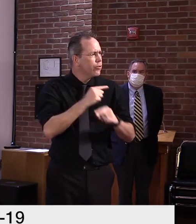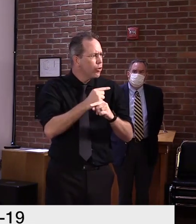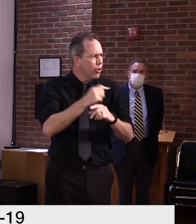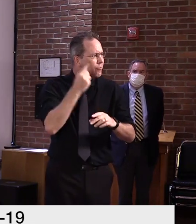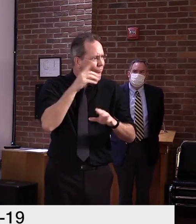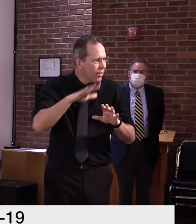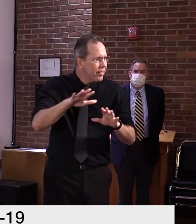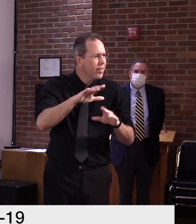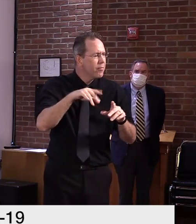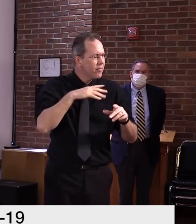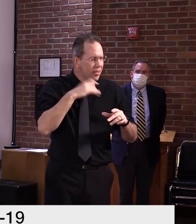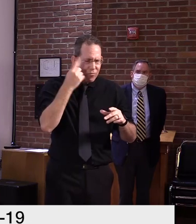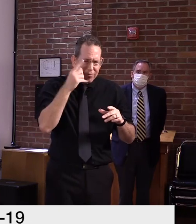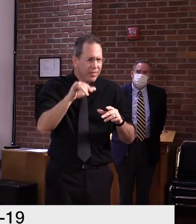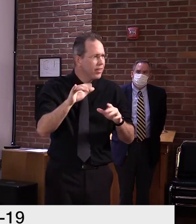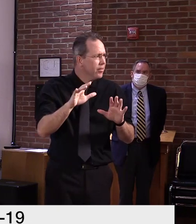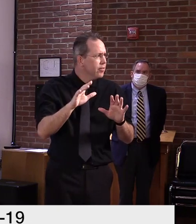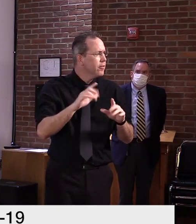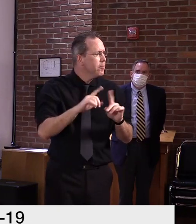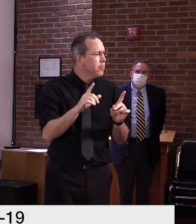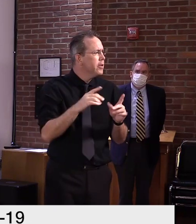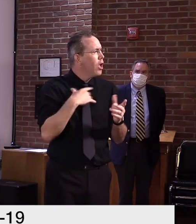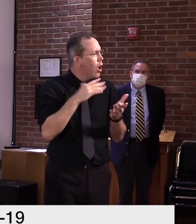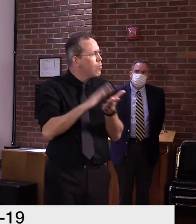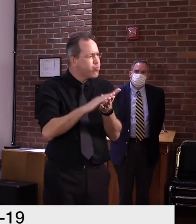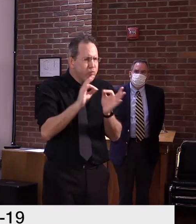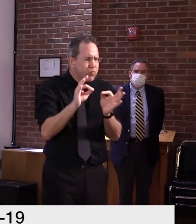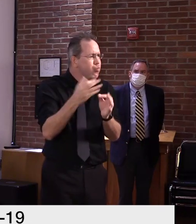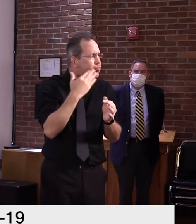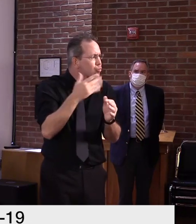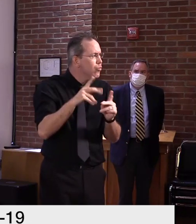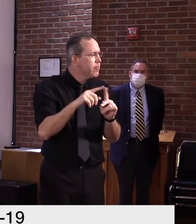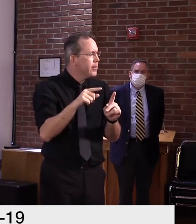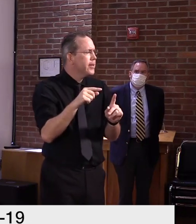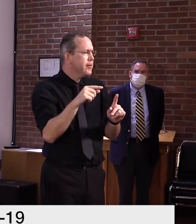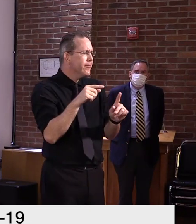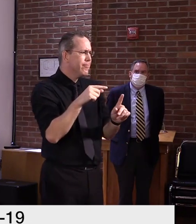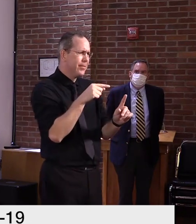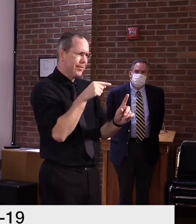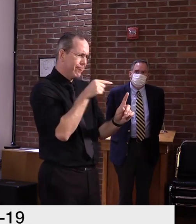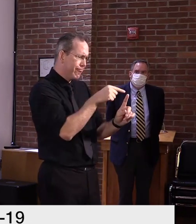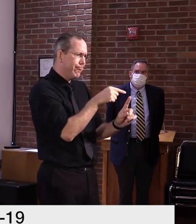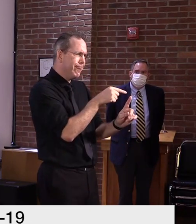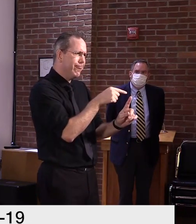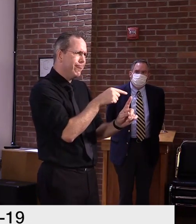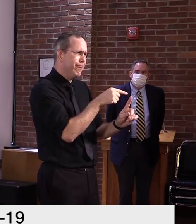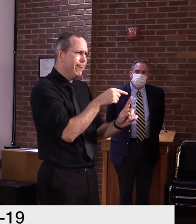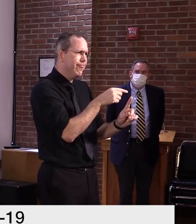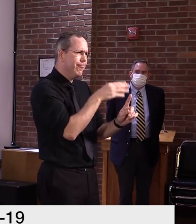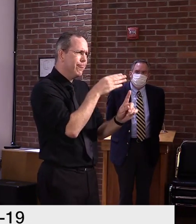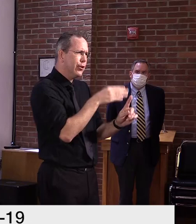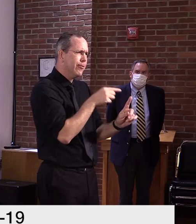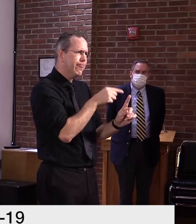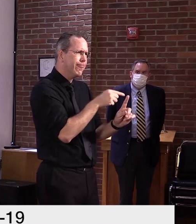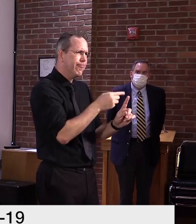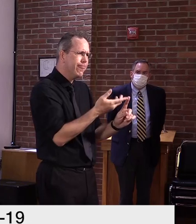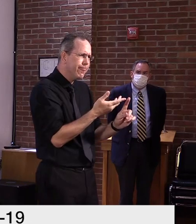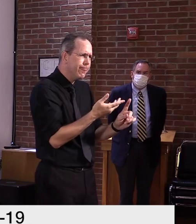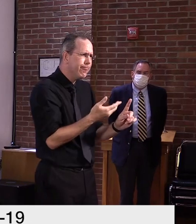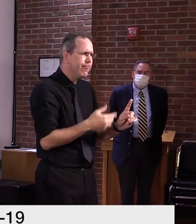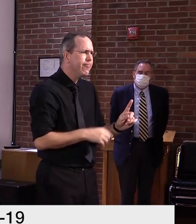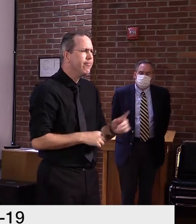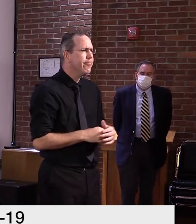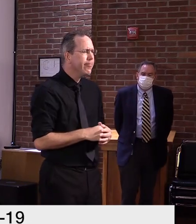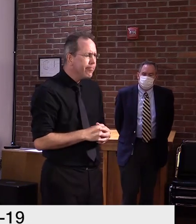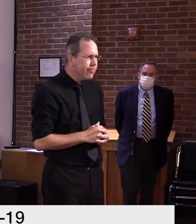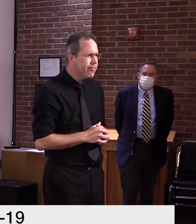in particular. And, uh, as you said, we have a lot of great people there. Uh, those who step up, put their lives on the line to help all of us.